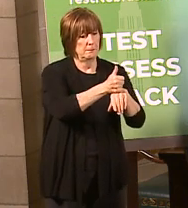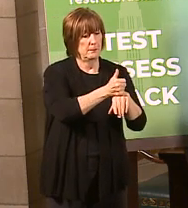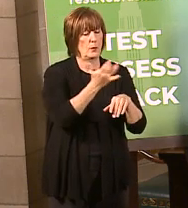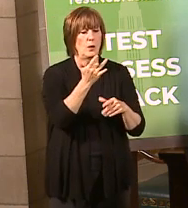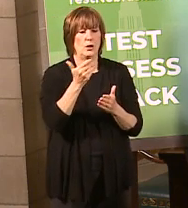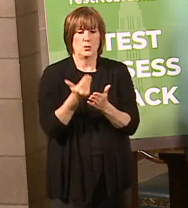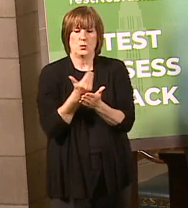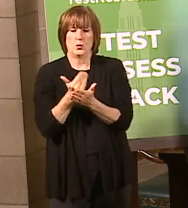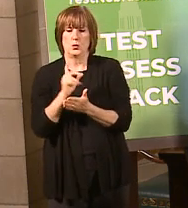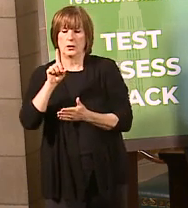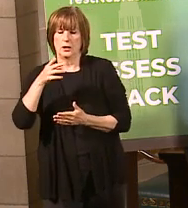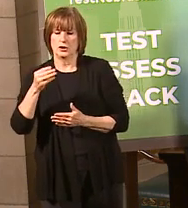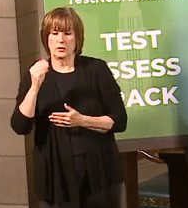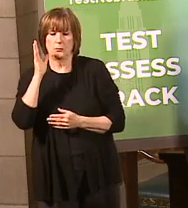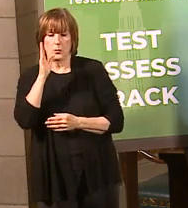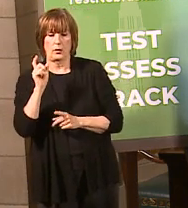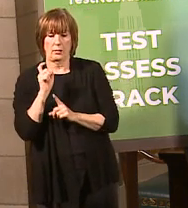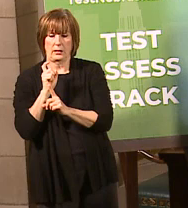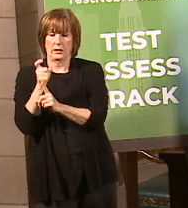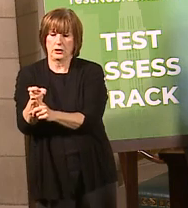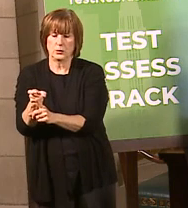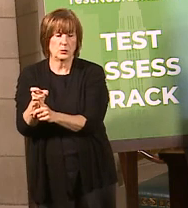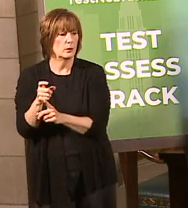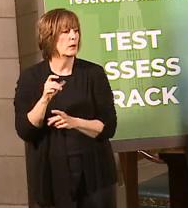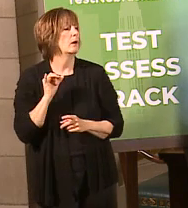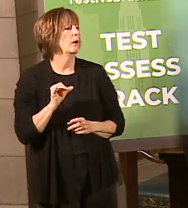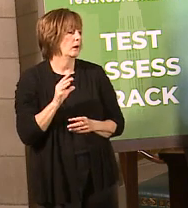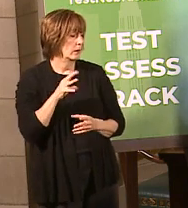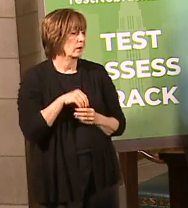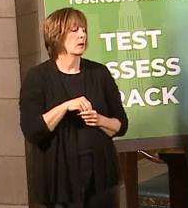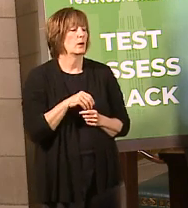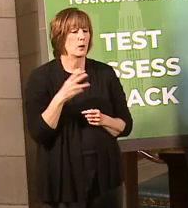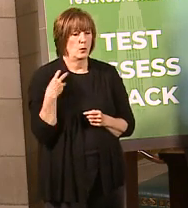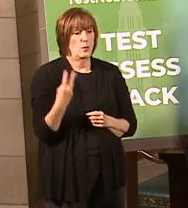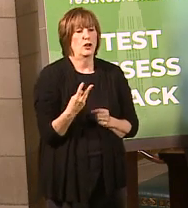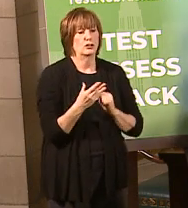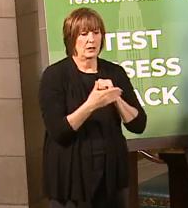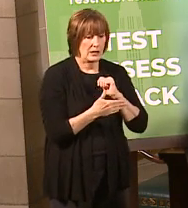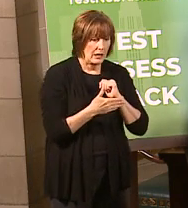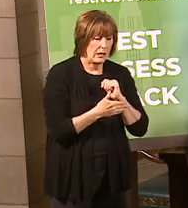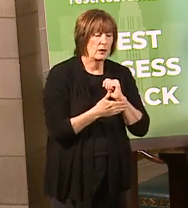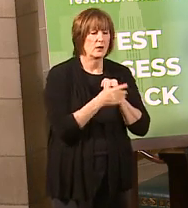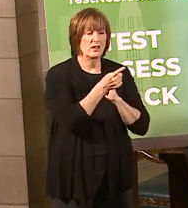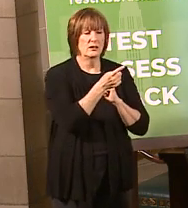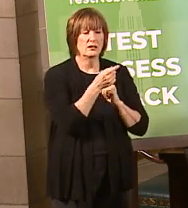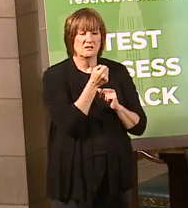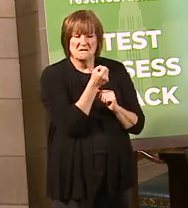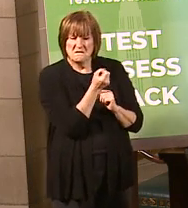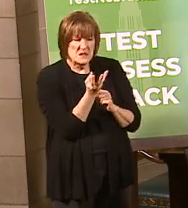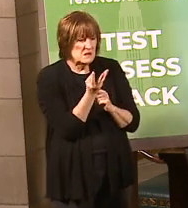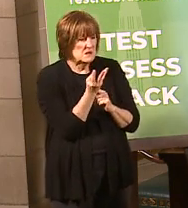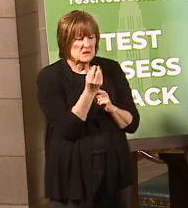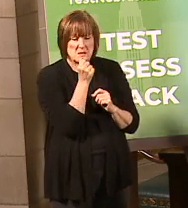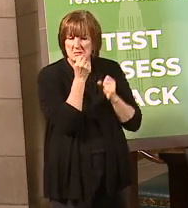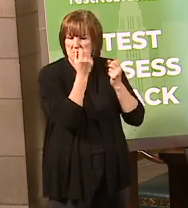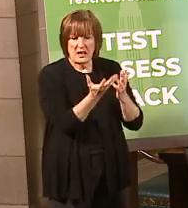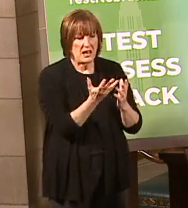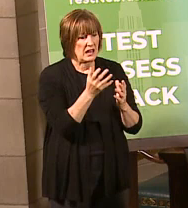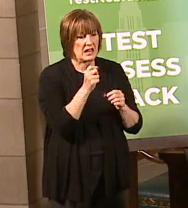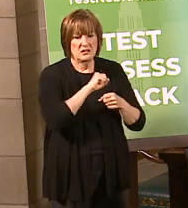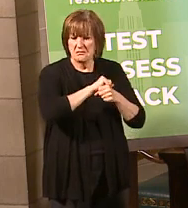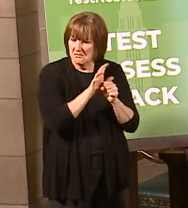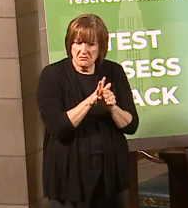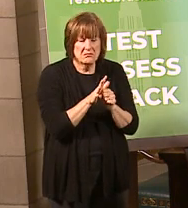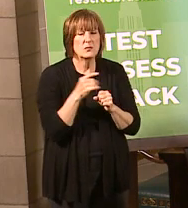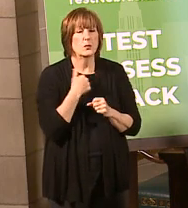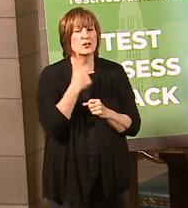DHM would be issued for a district to include Washington County? Washington County has a few cases. So again, I think we